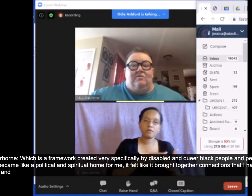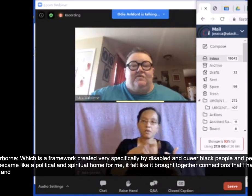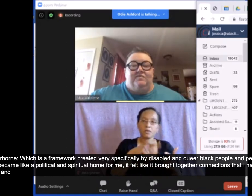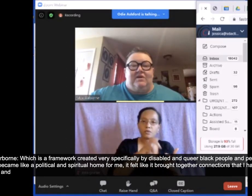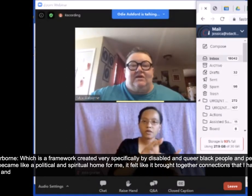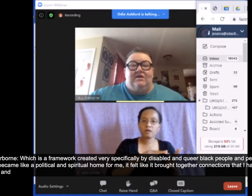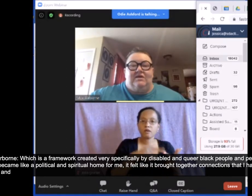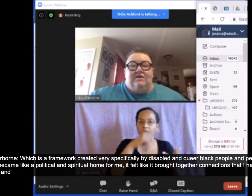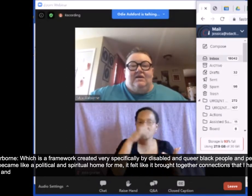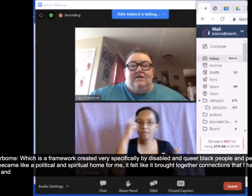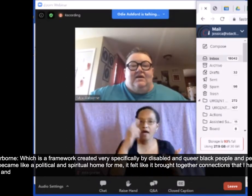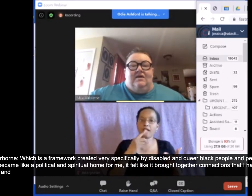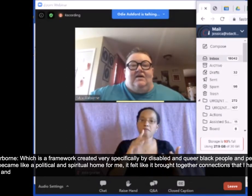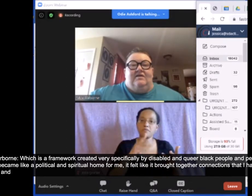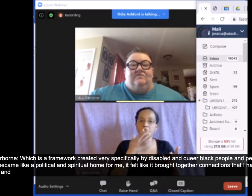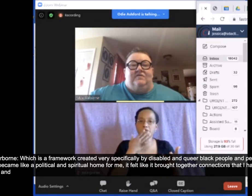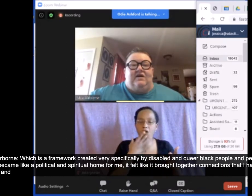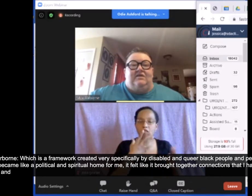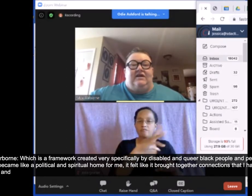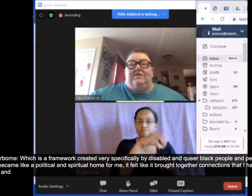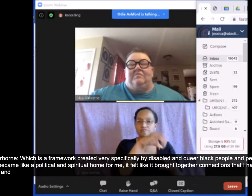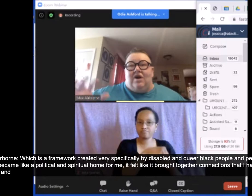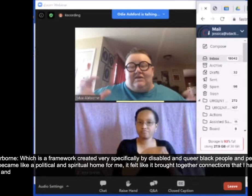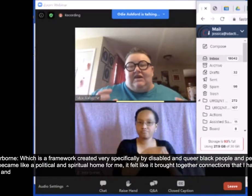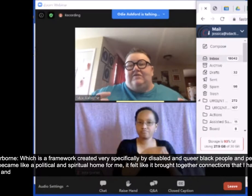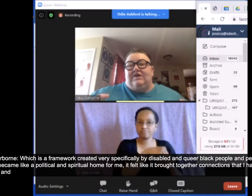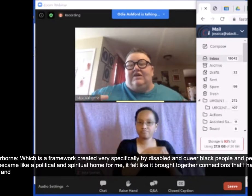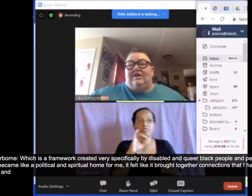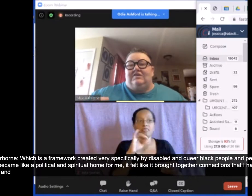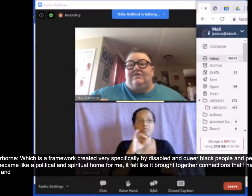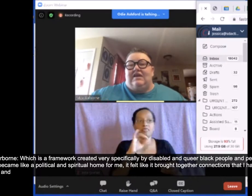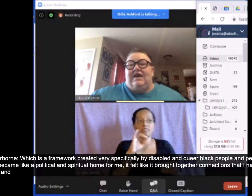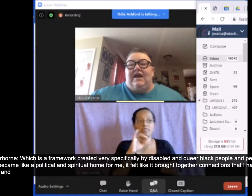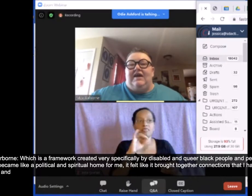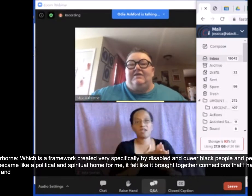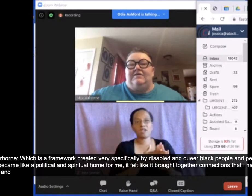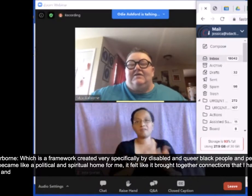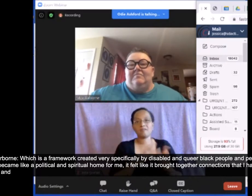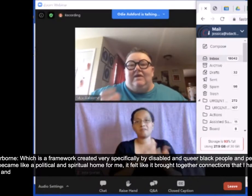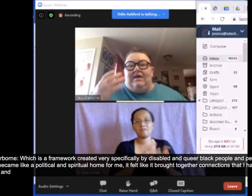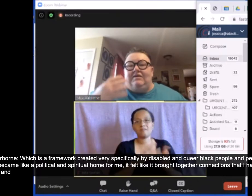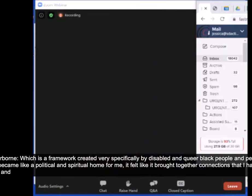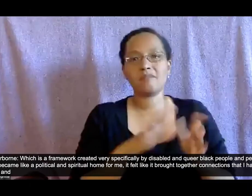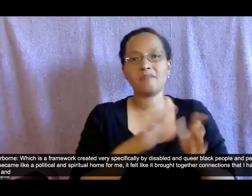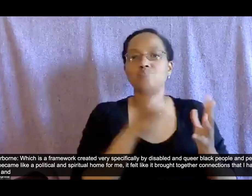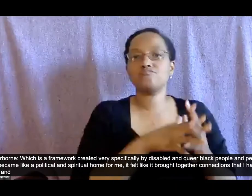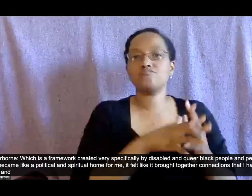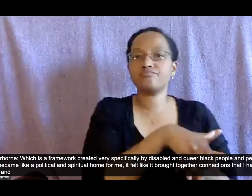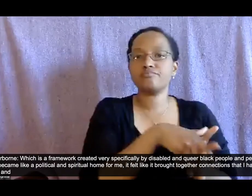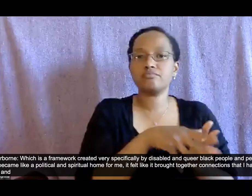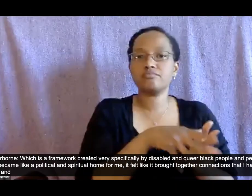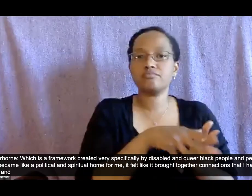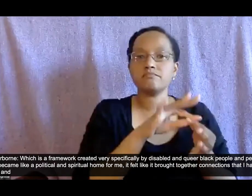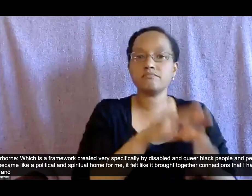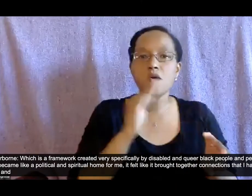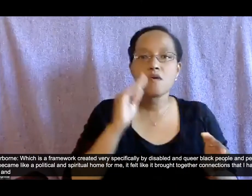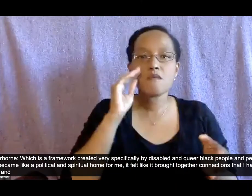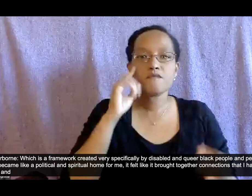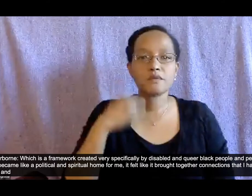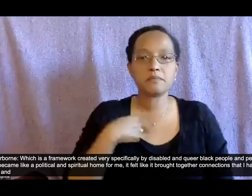spiritual home for me uh it felt like it brought together connections that I hadn't made yet for myself